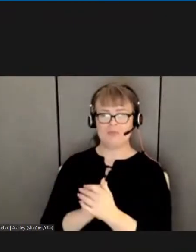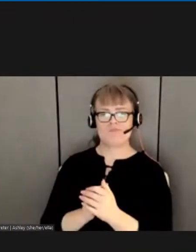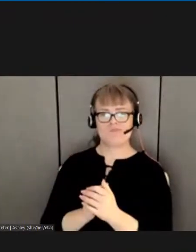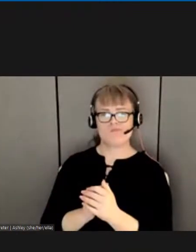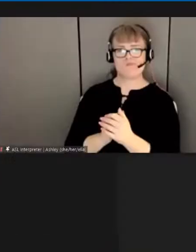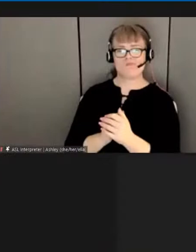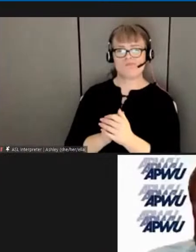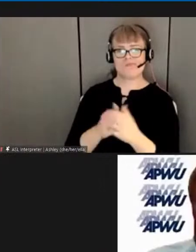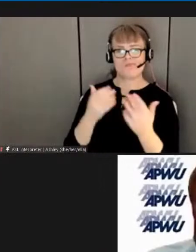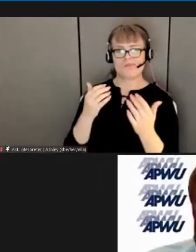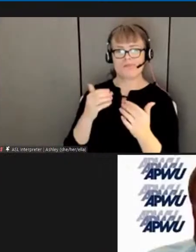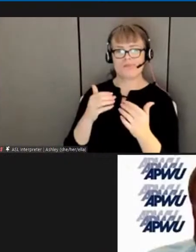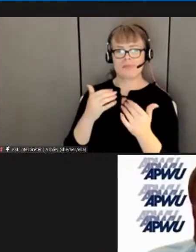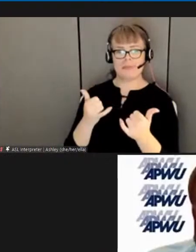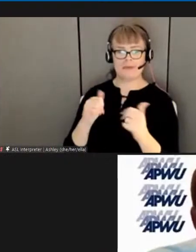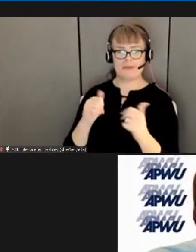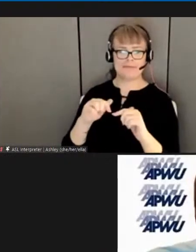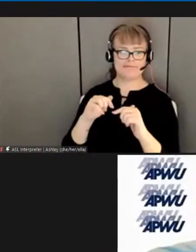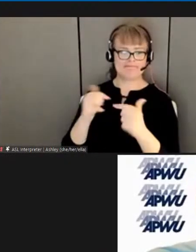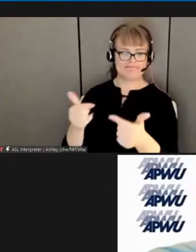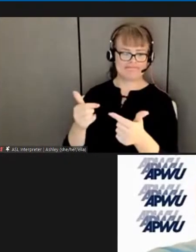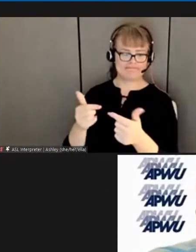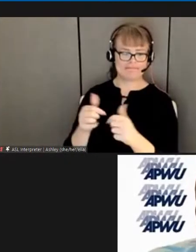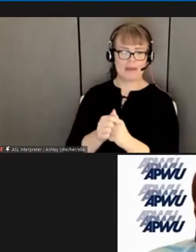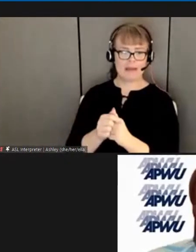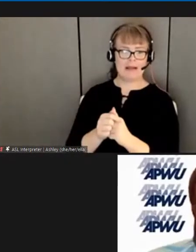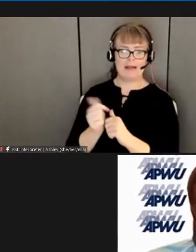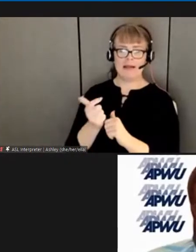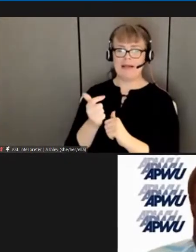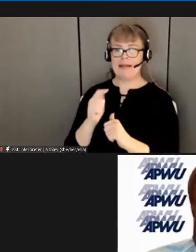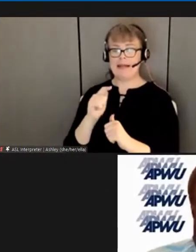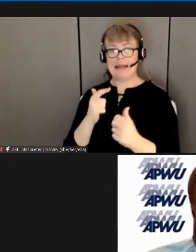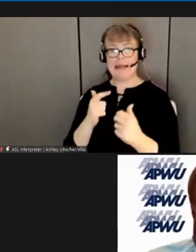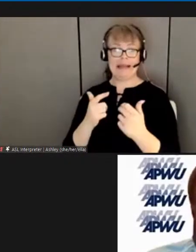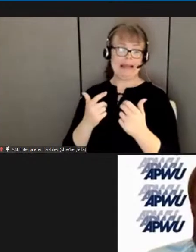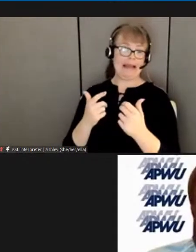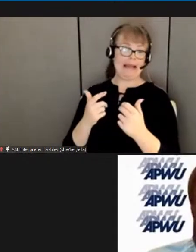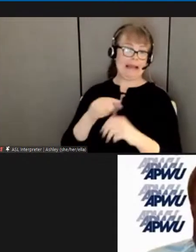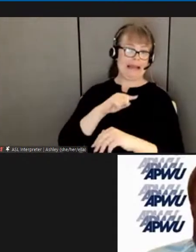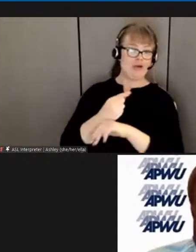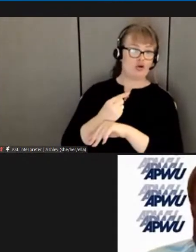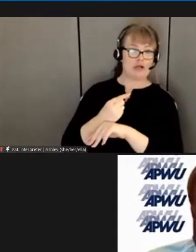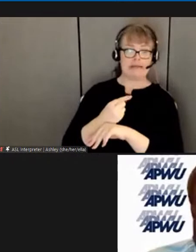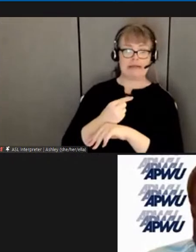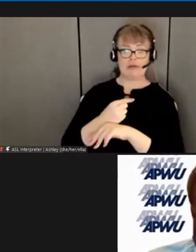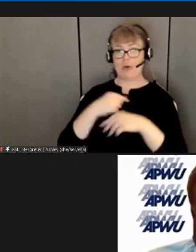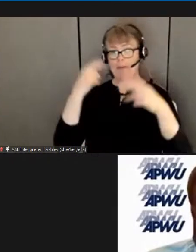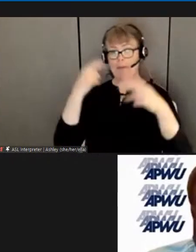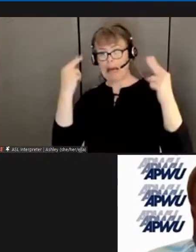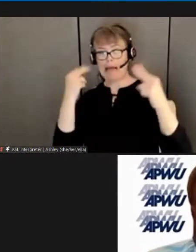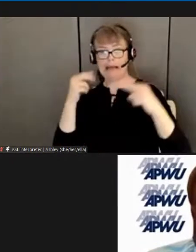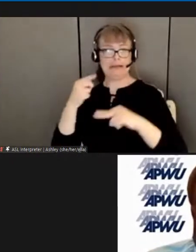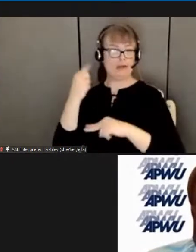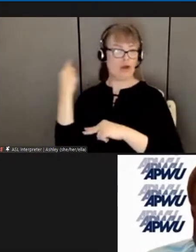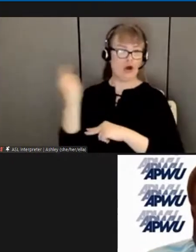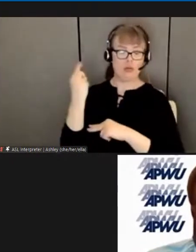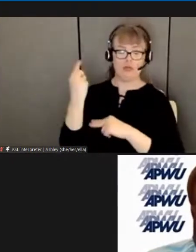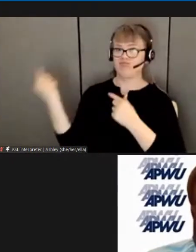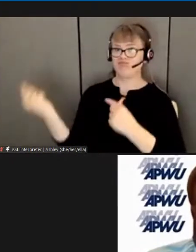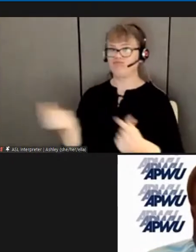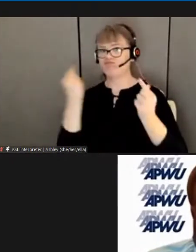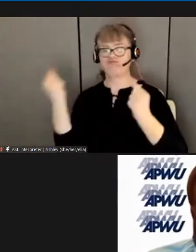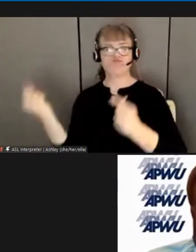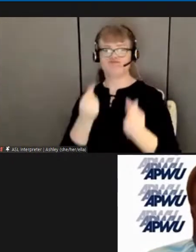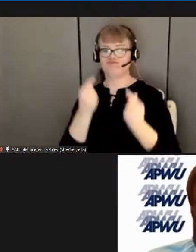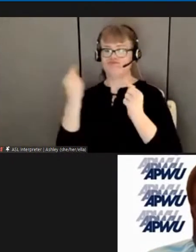a person i call the energizer bonnie who's always ready to go and goes non-stop there's none other than the